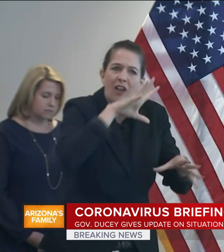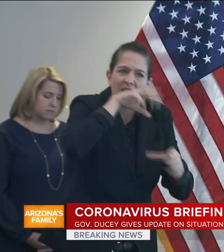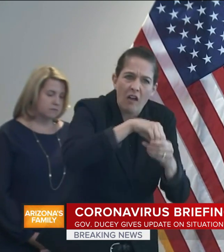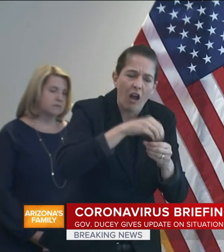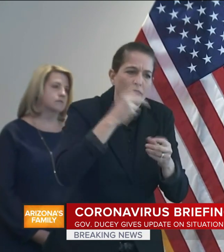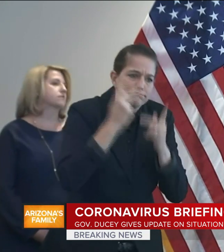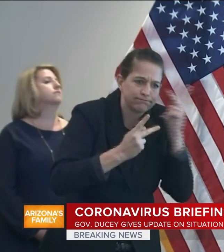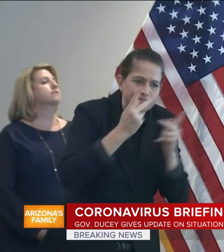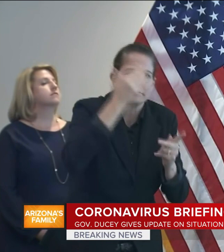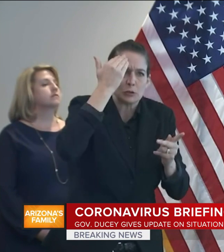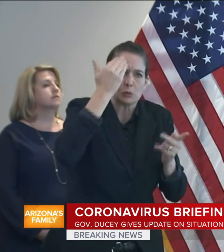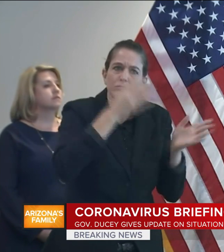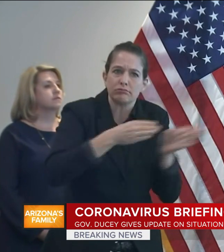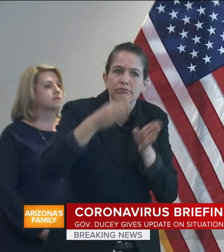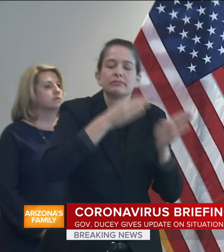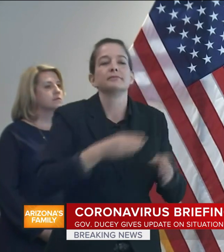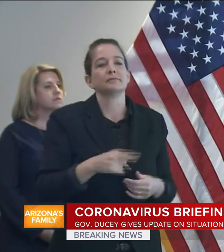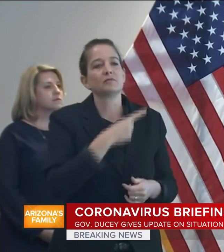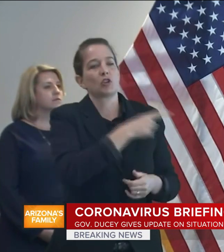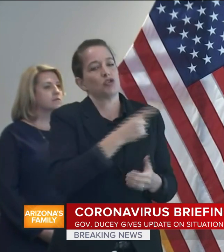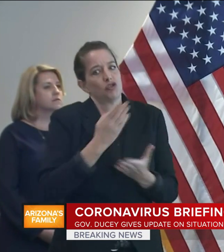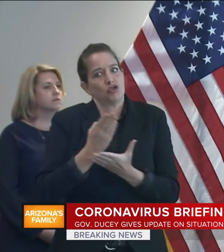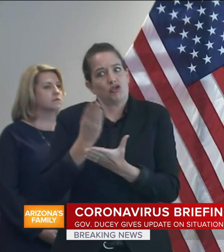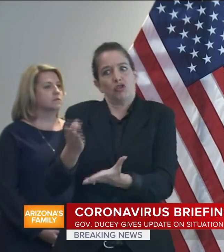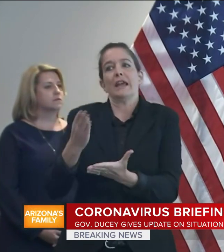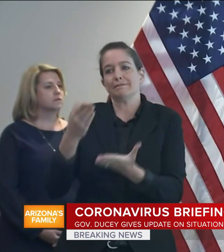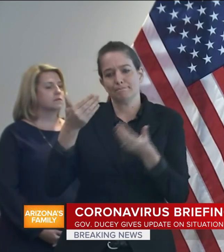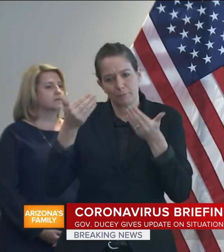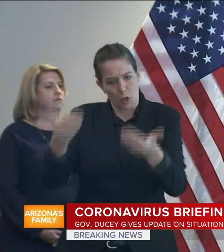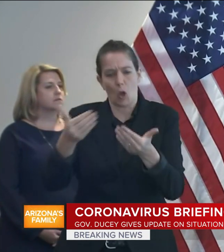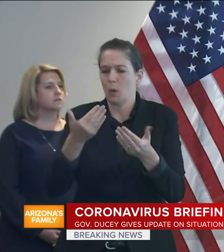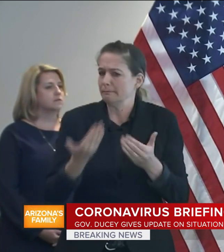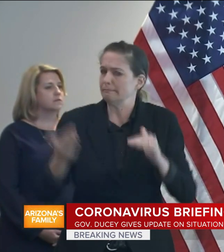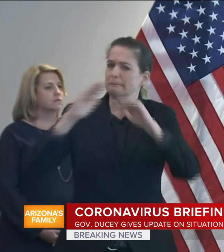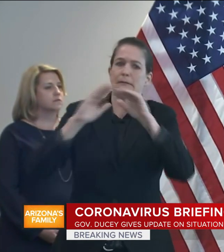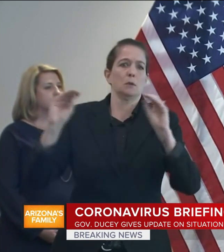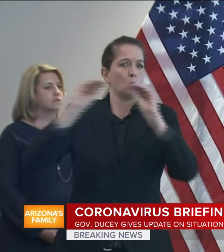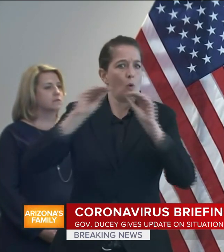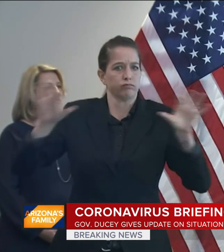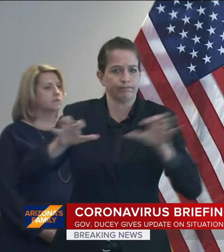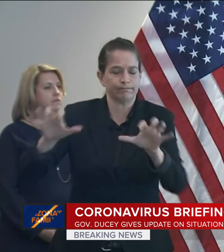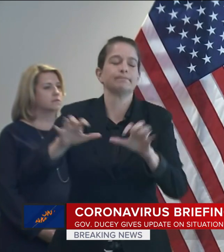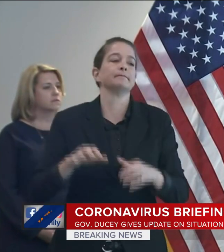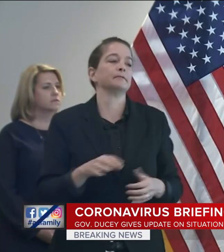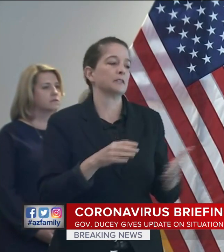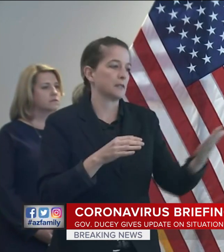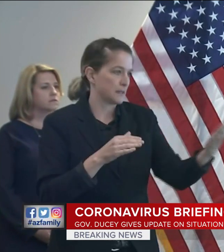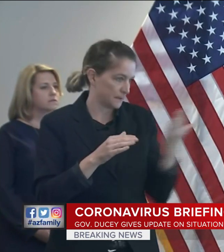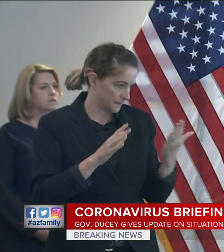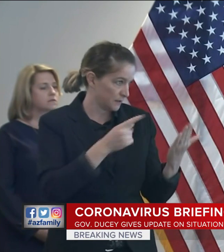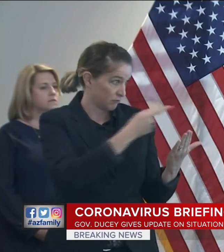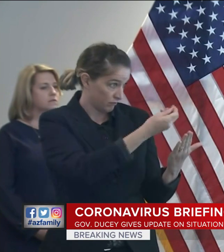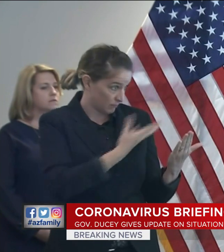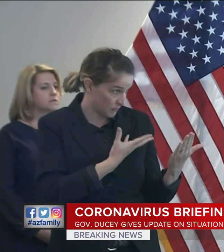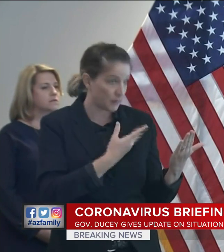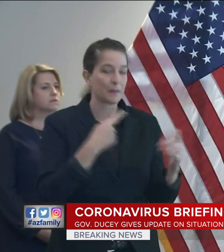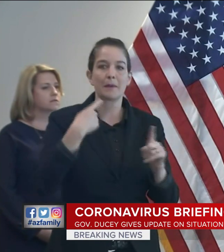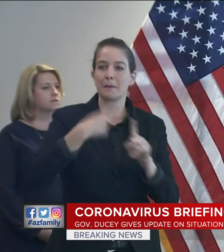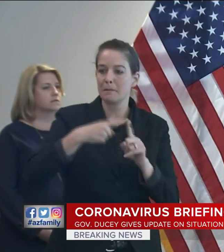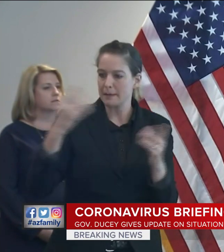Her recommendation, based on the latest Arizona-specific data, is to implement